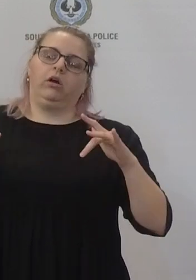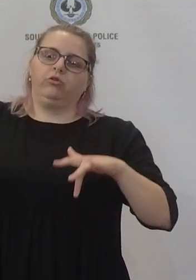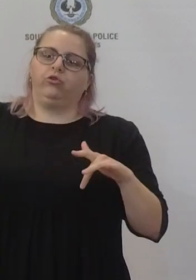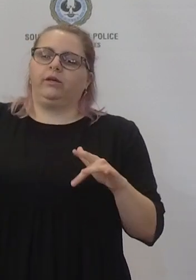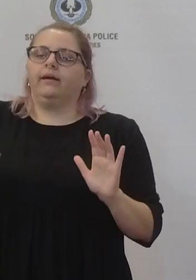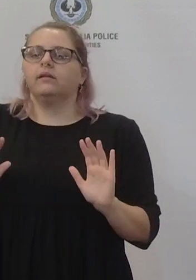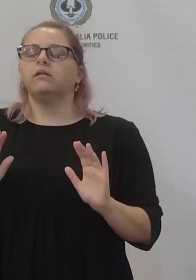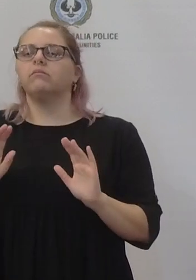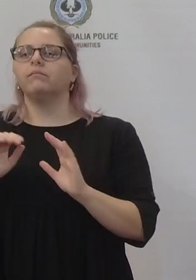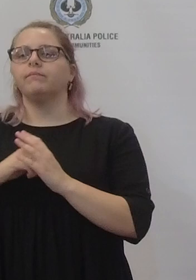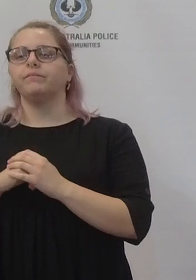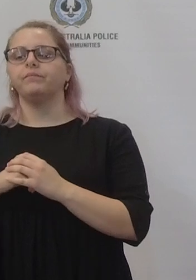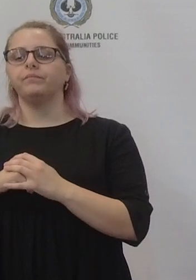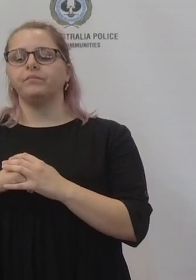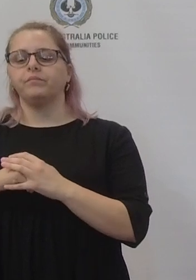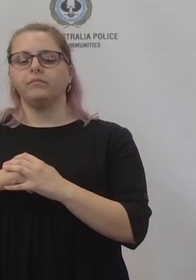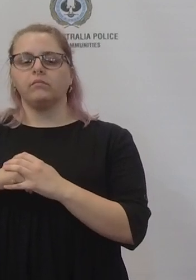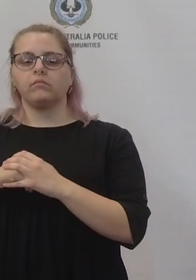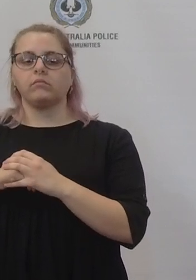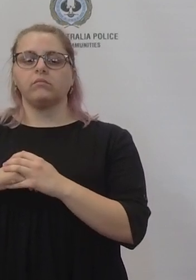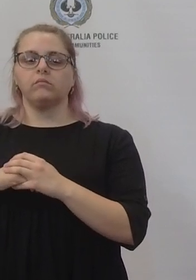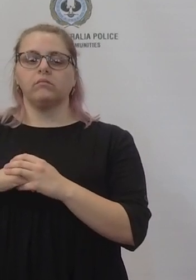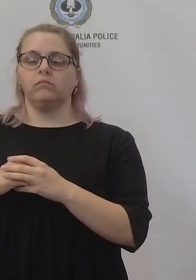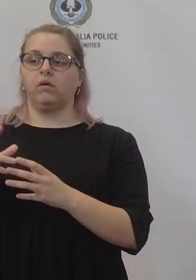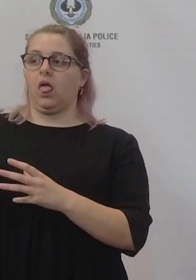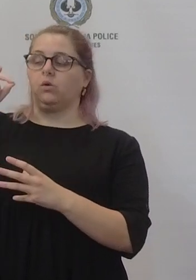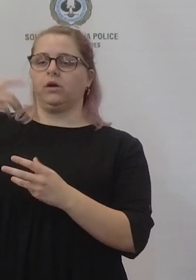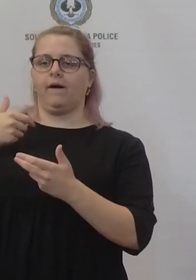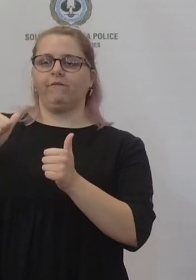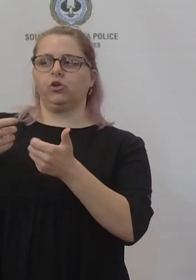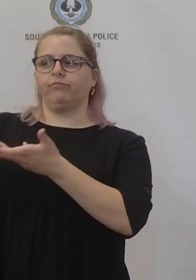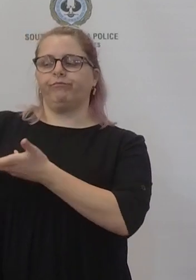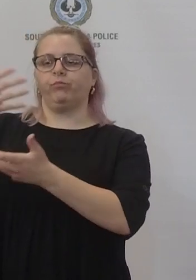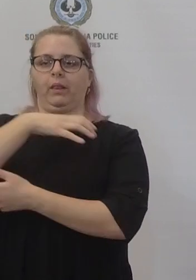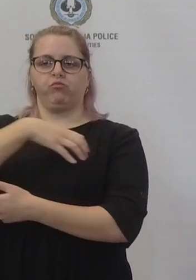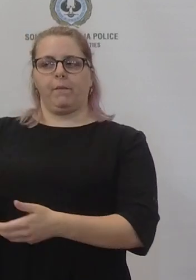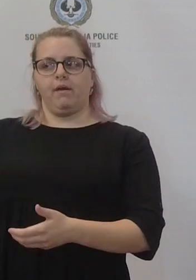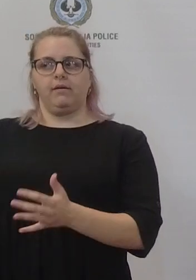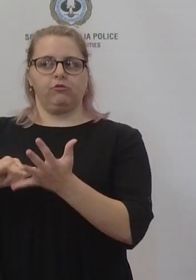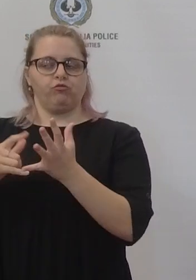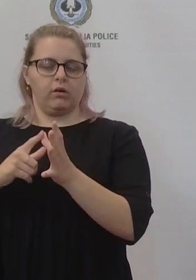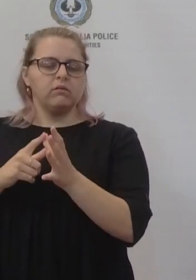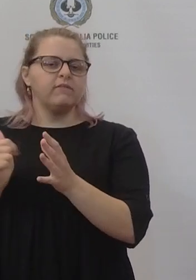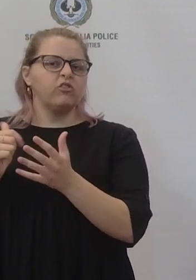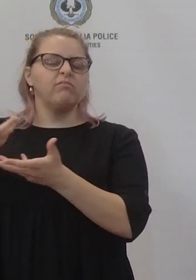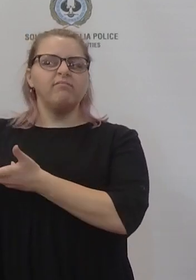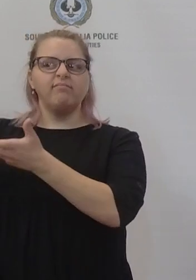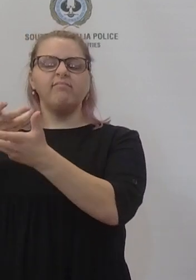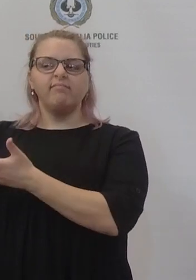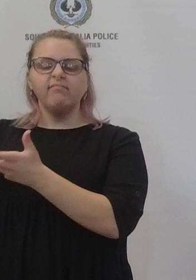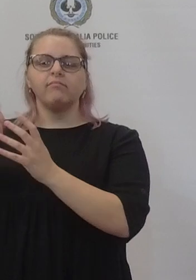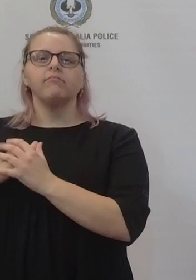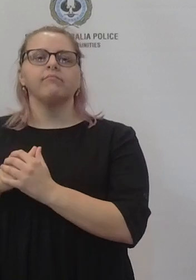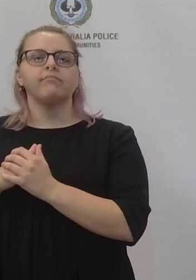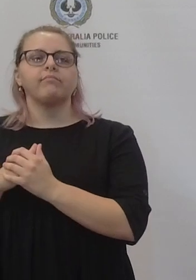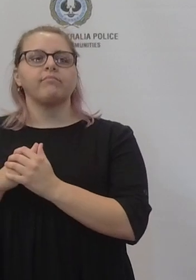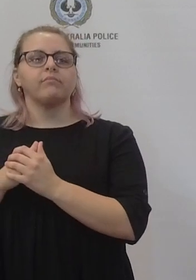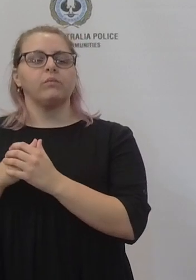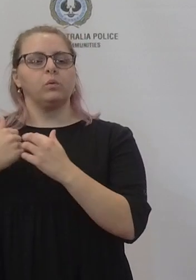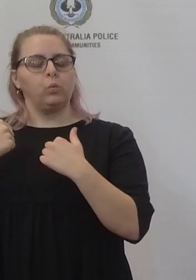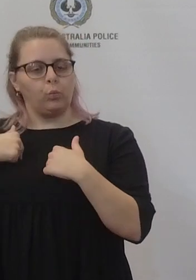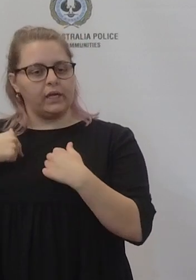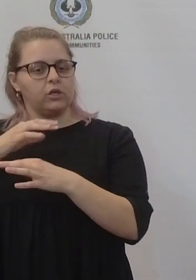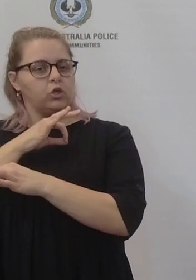what my conversation with the Premier was very clear. We don't believe that there is a need